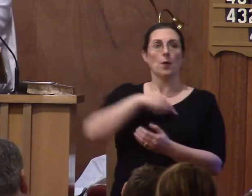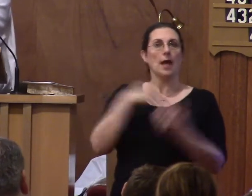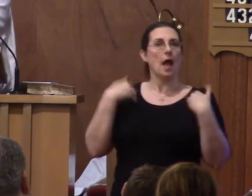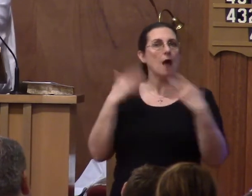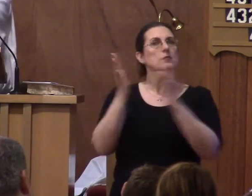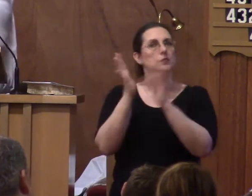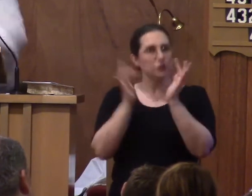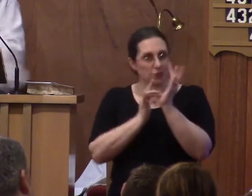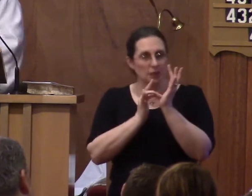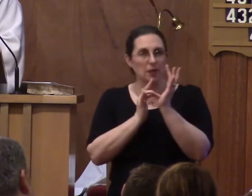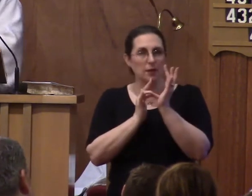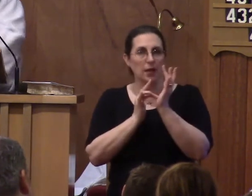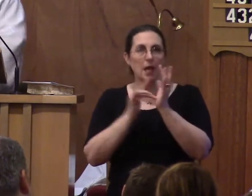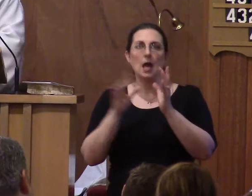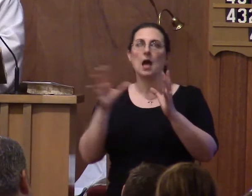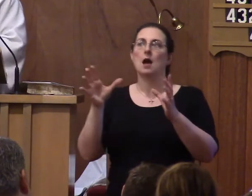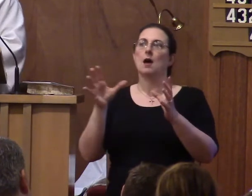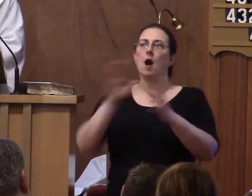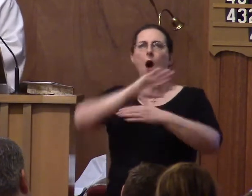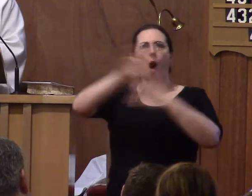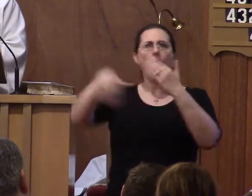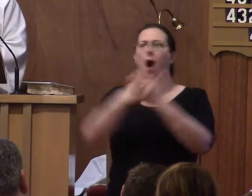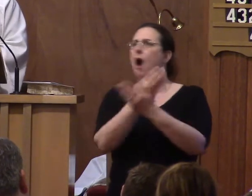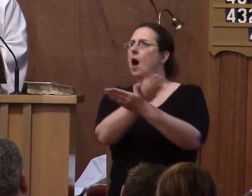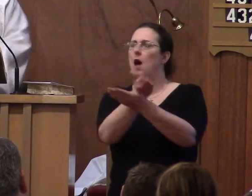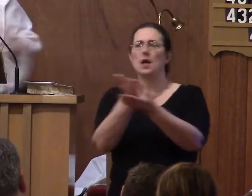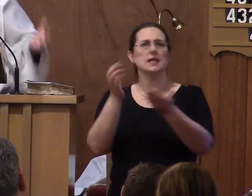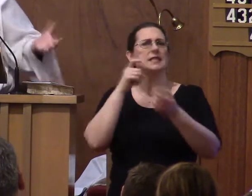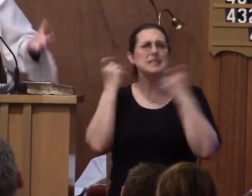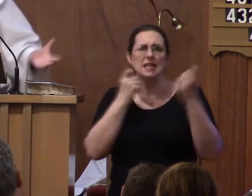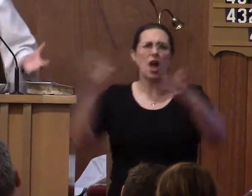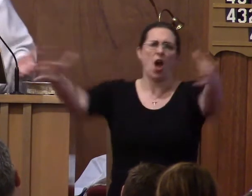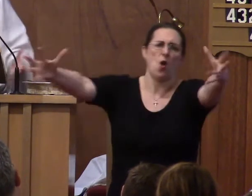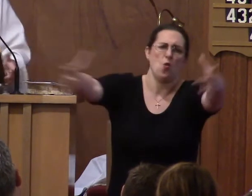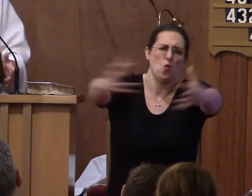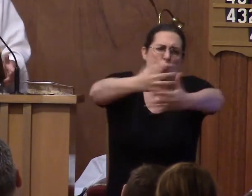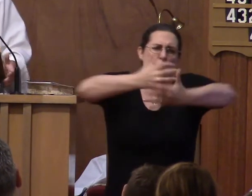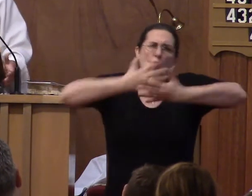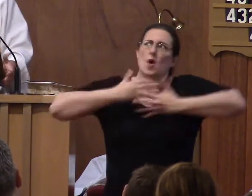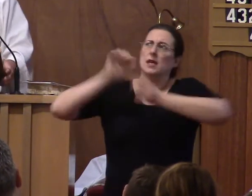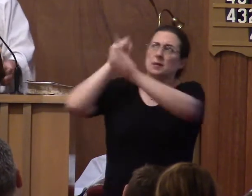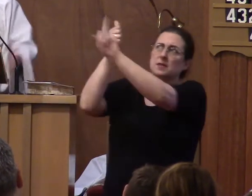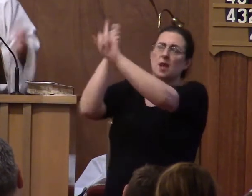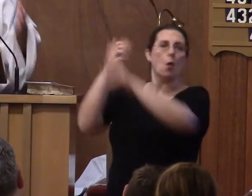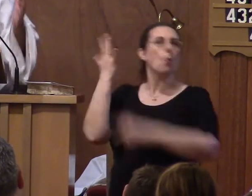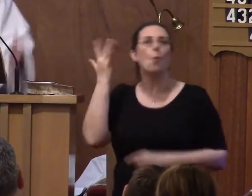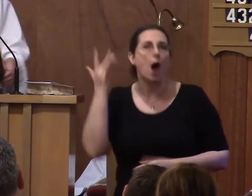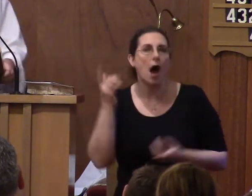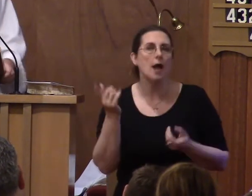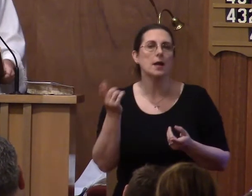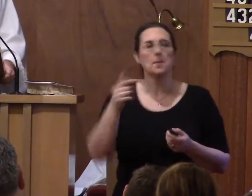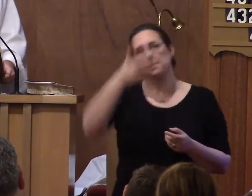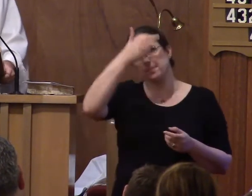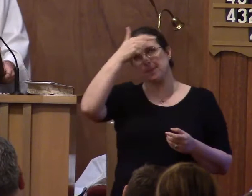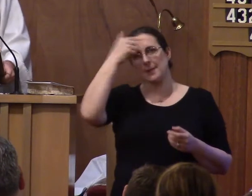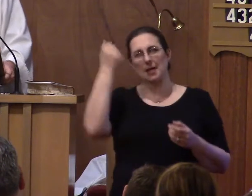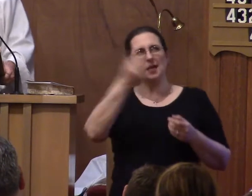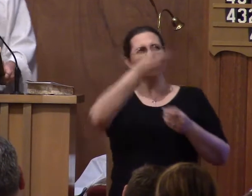assuming all of our sins. Why does this happen? Because God the Father not only hates sin,